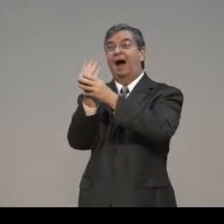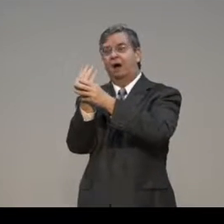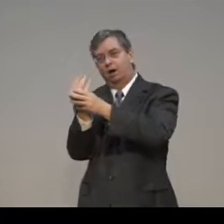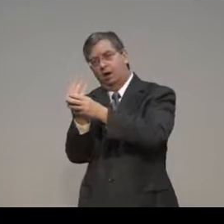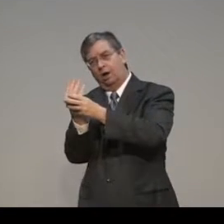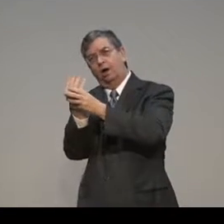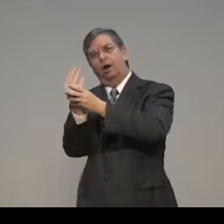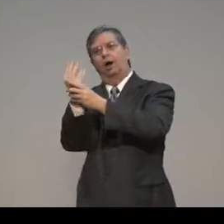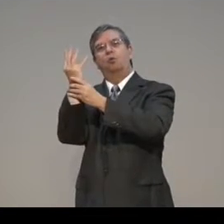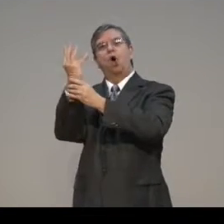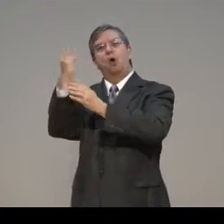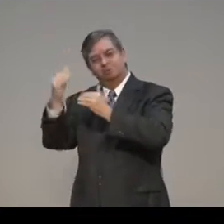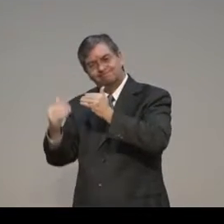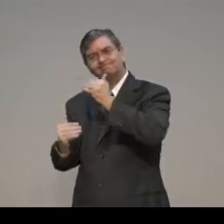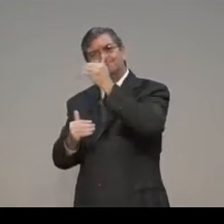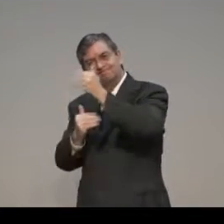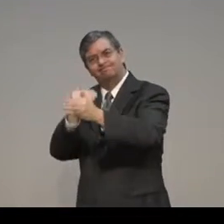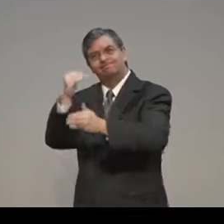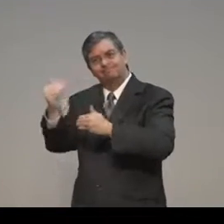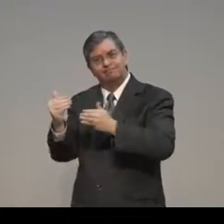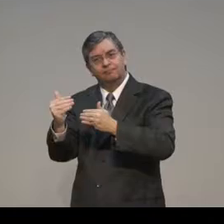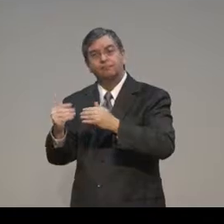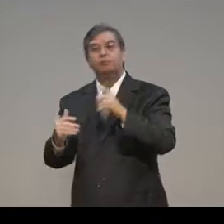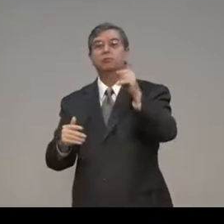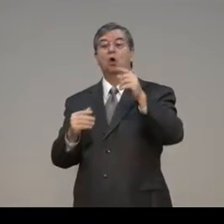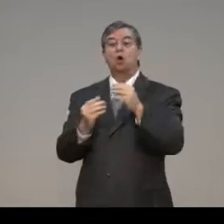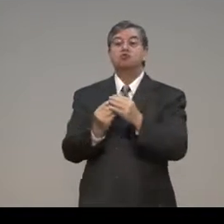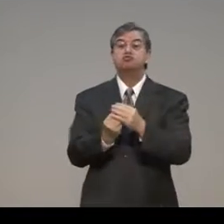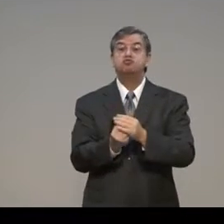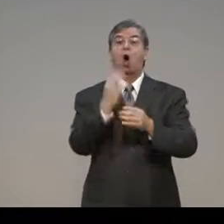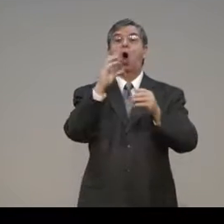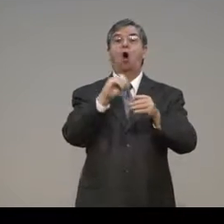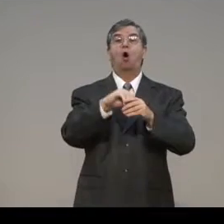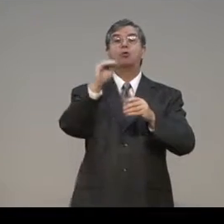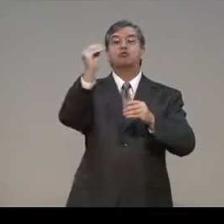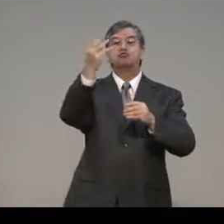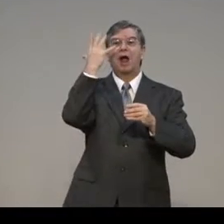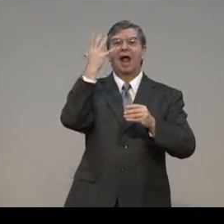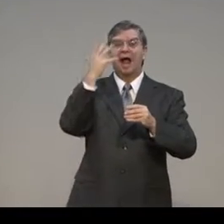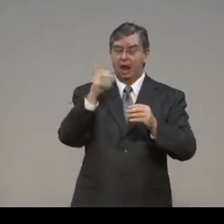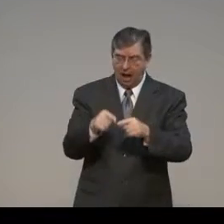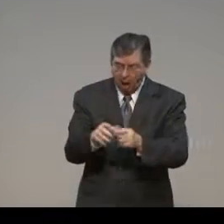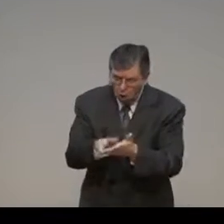It's something that doesn't happen all at once. It takes time.